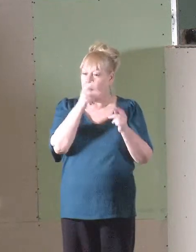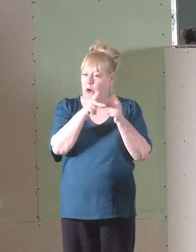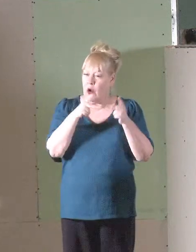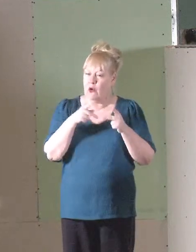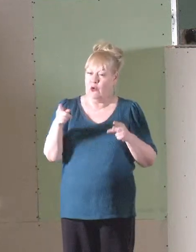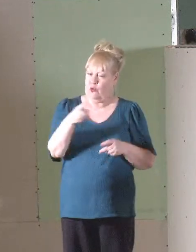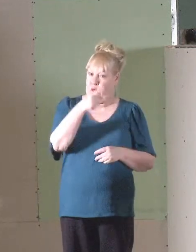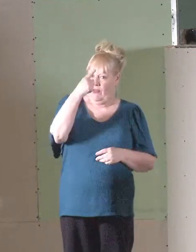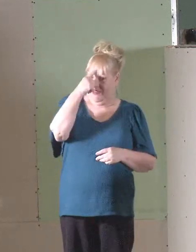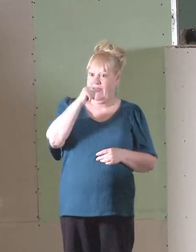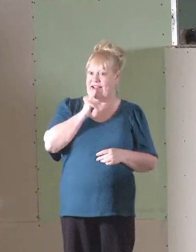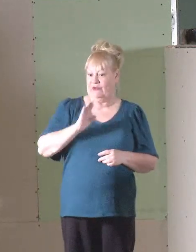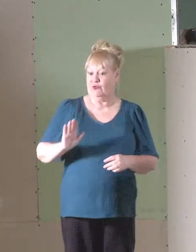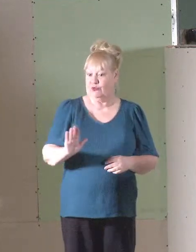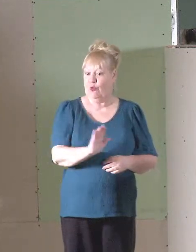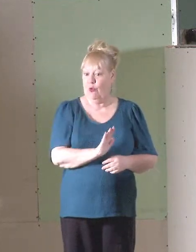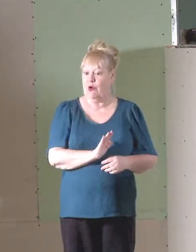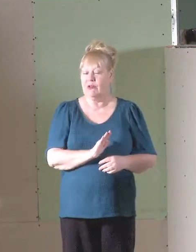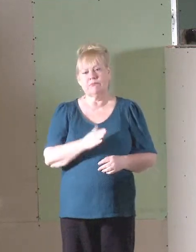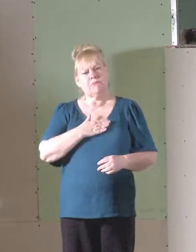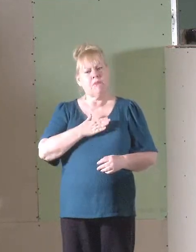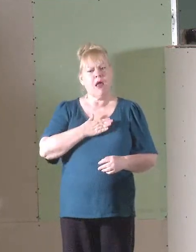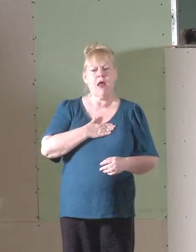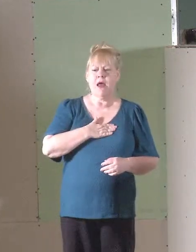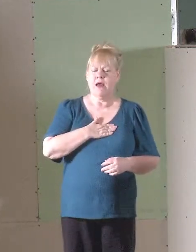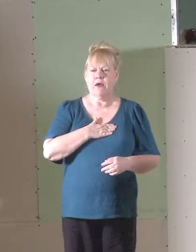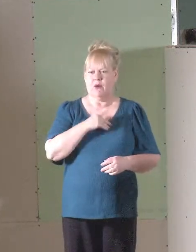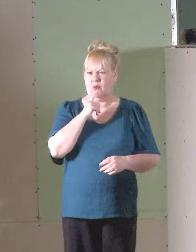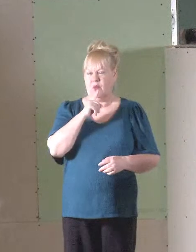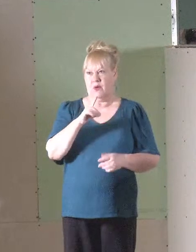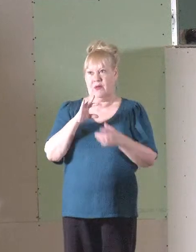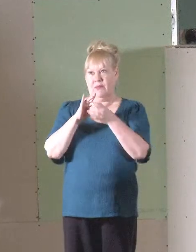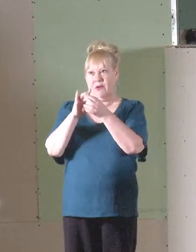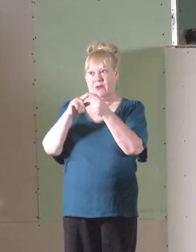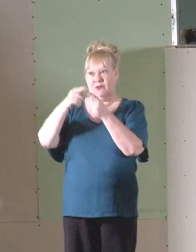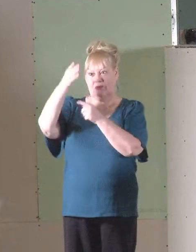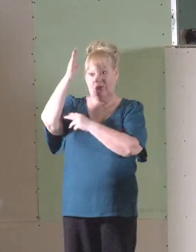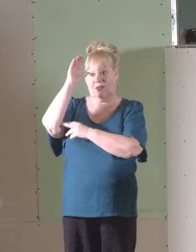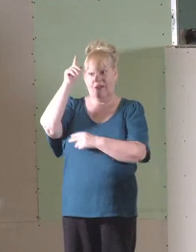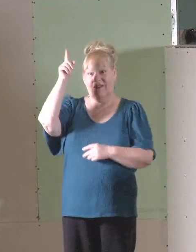as you think belongs to you, really belongs to God.